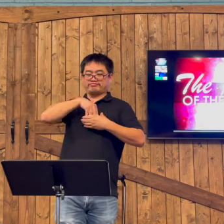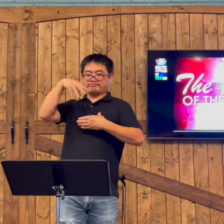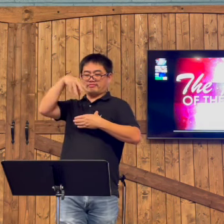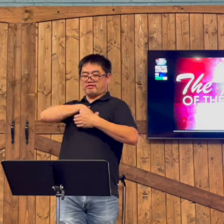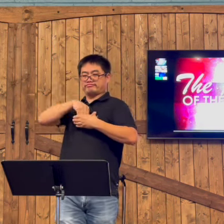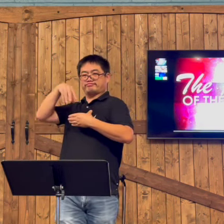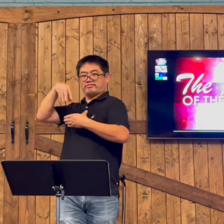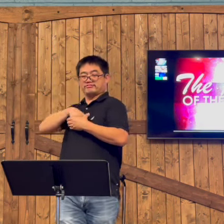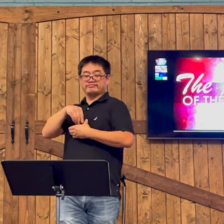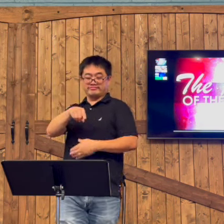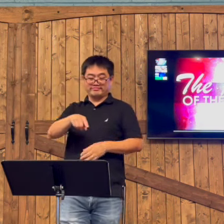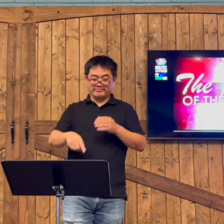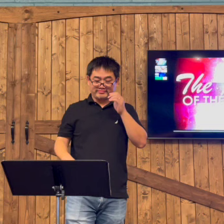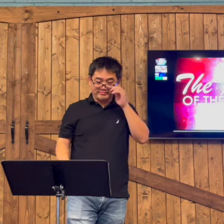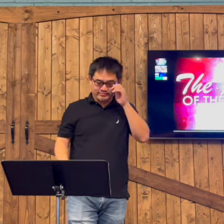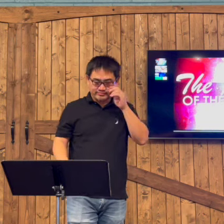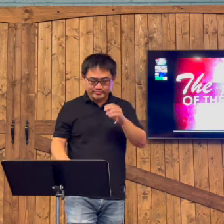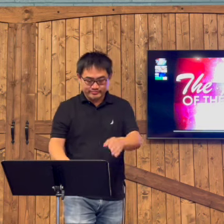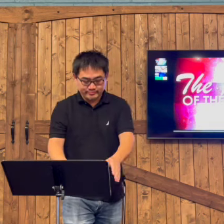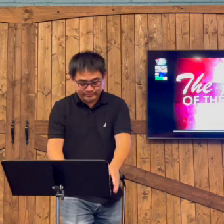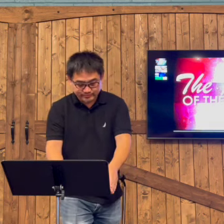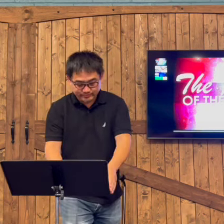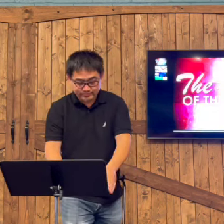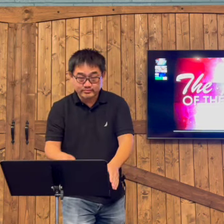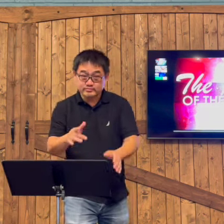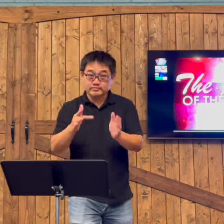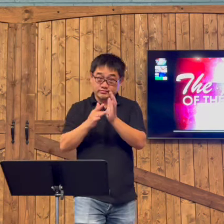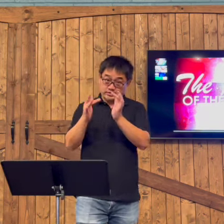believer. That the Holy Spirit will live inside each one's heart.